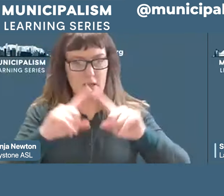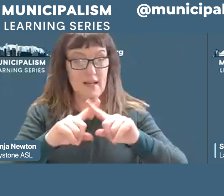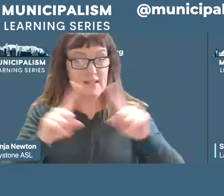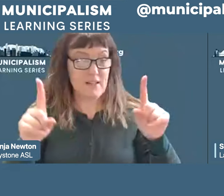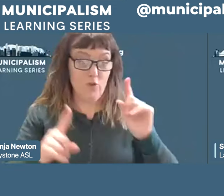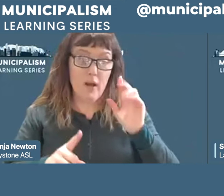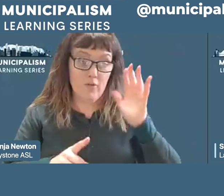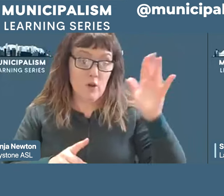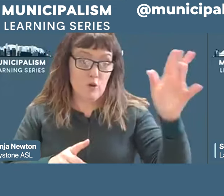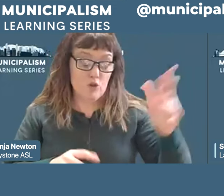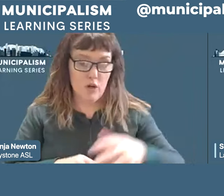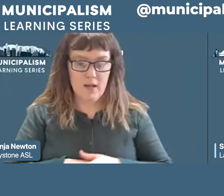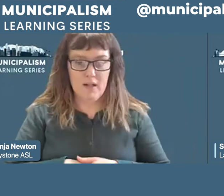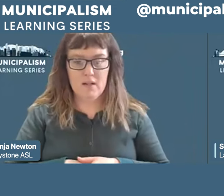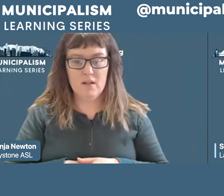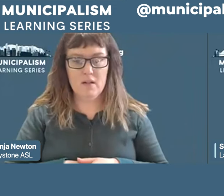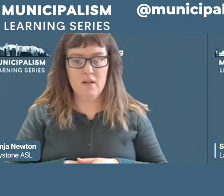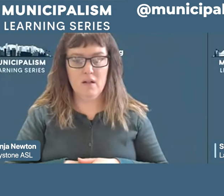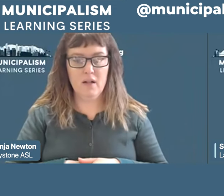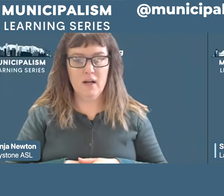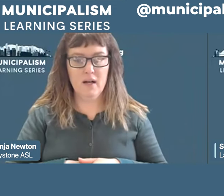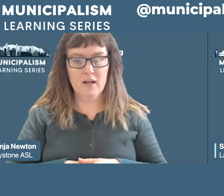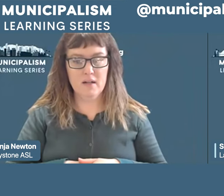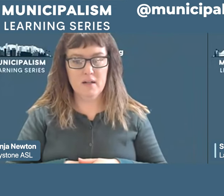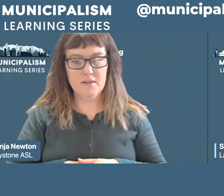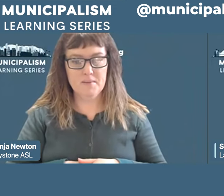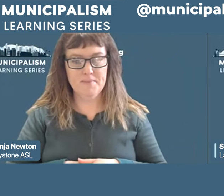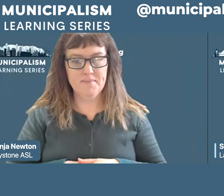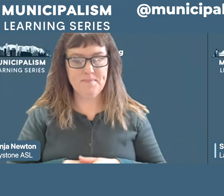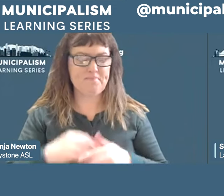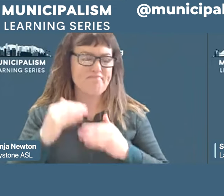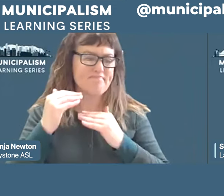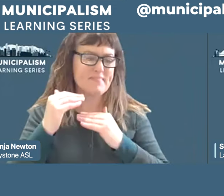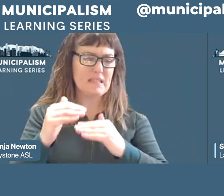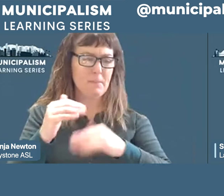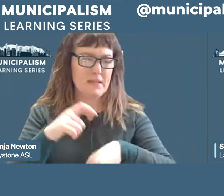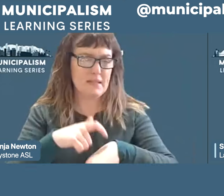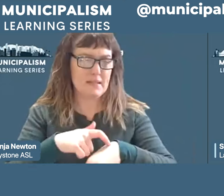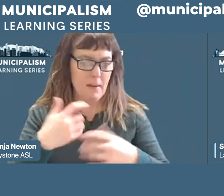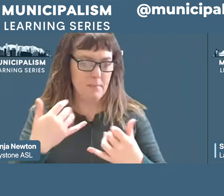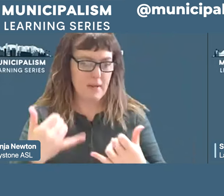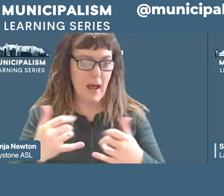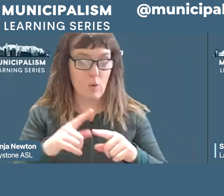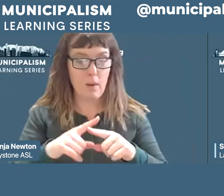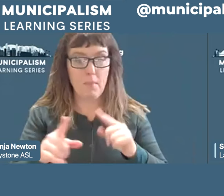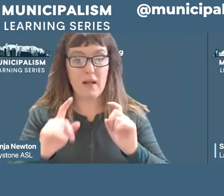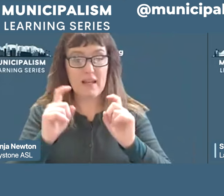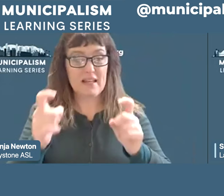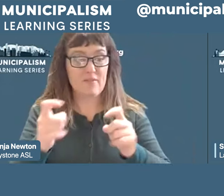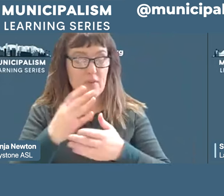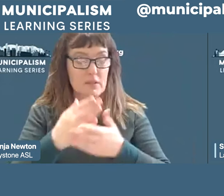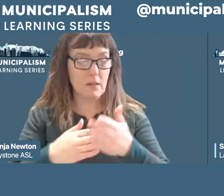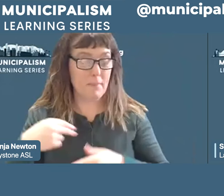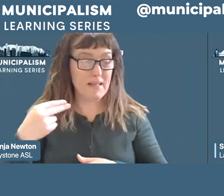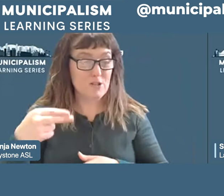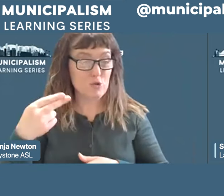In the limited time I'm going to take with all of you, I want to give some historical glimpses